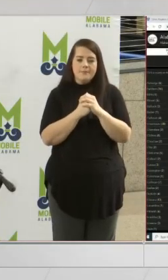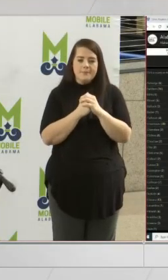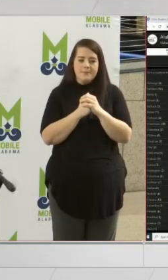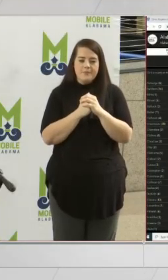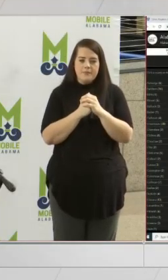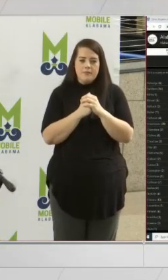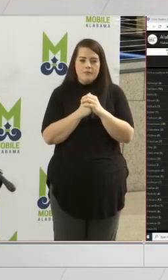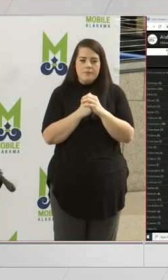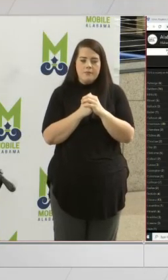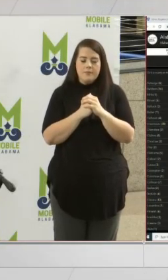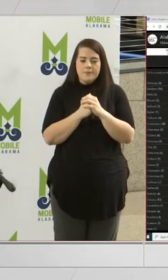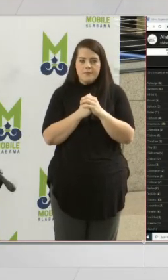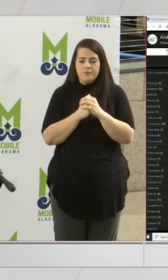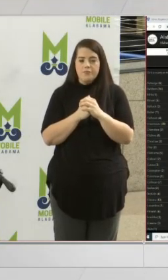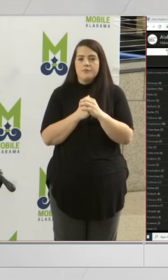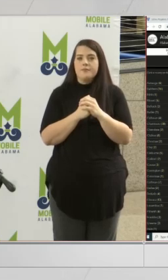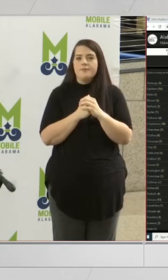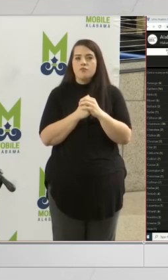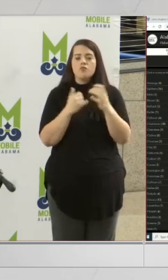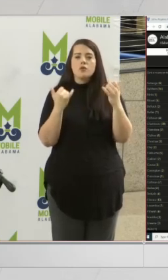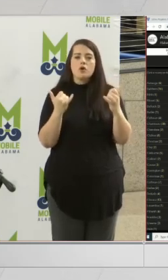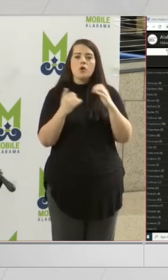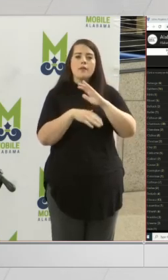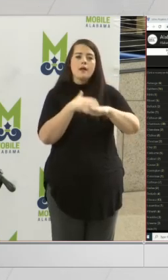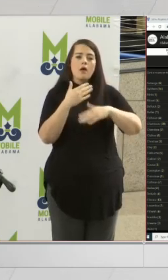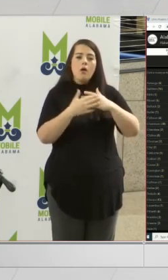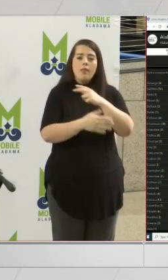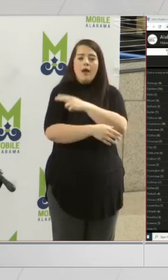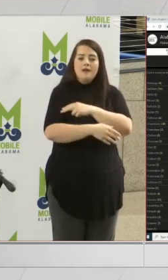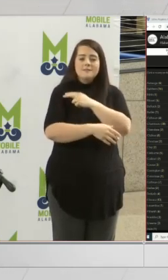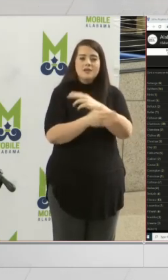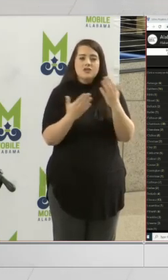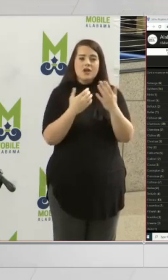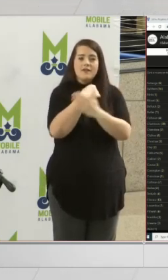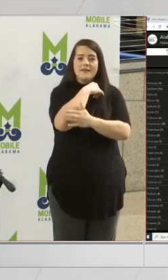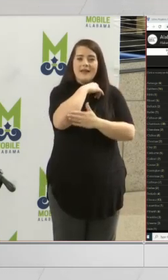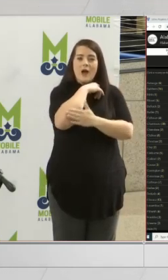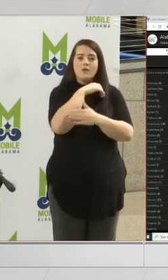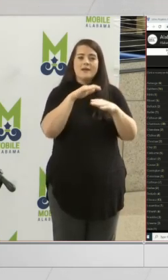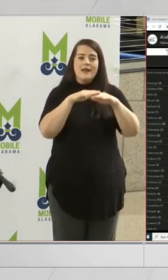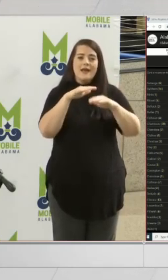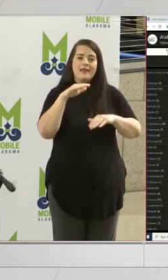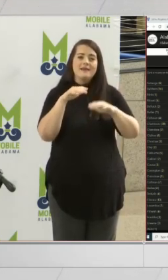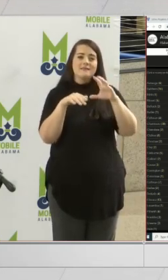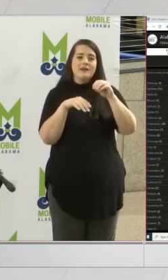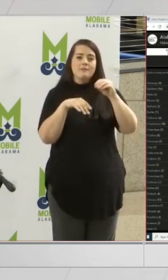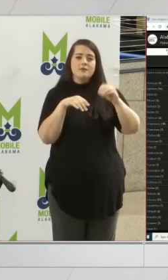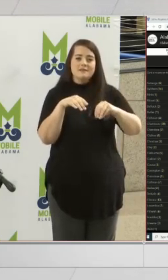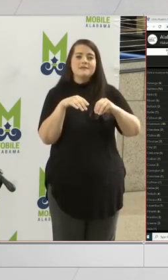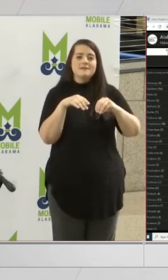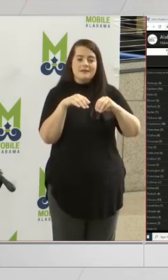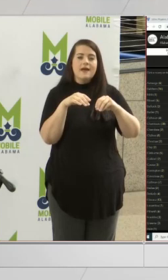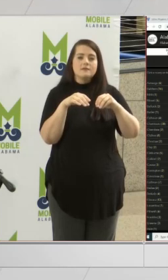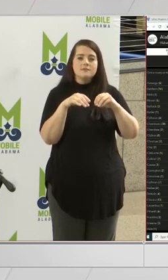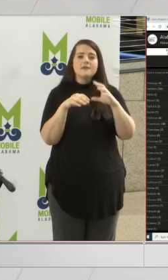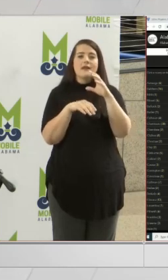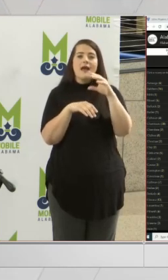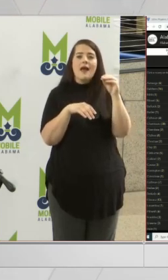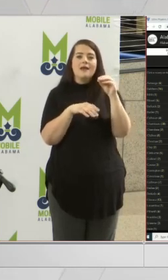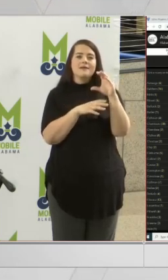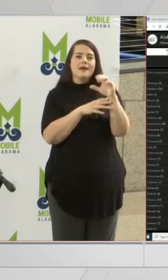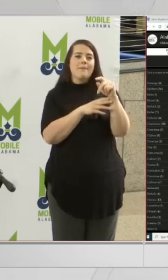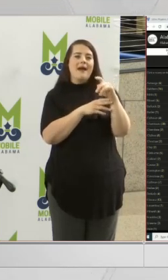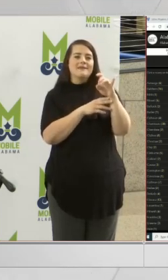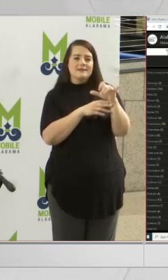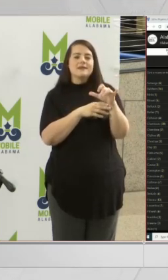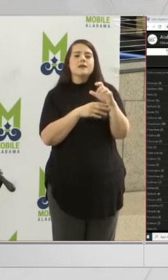Currently, all the hospitals in the county are at less than 50% capacity, which is great news. And doing